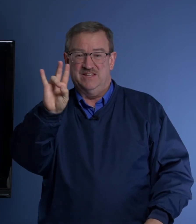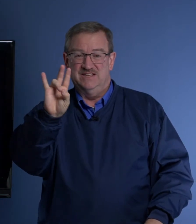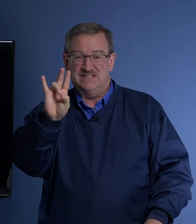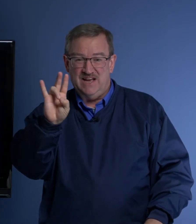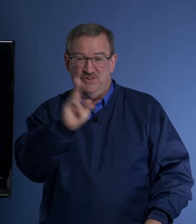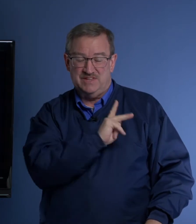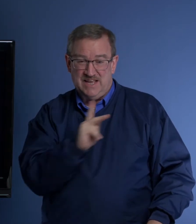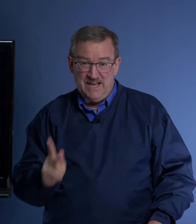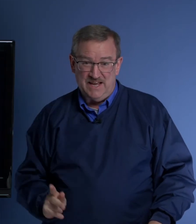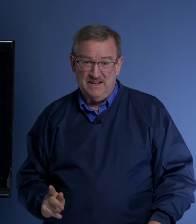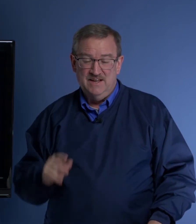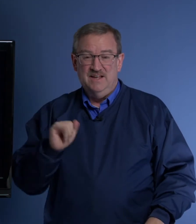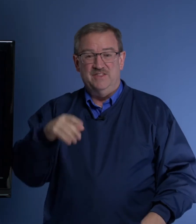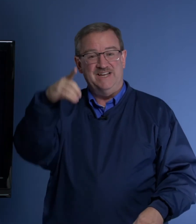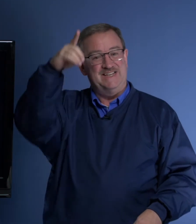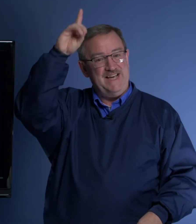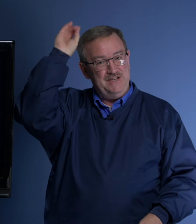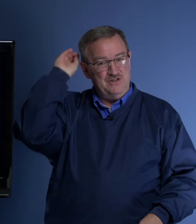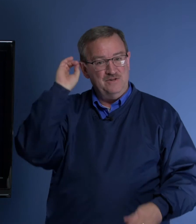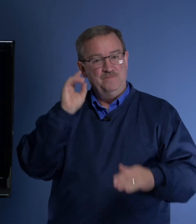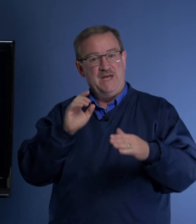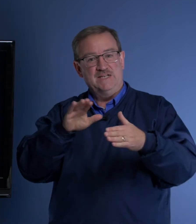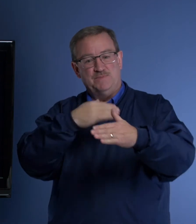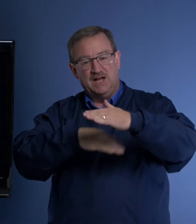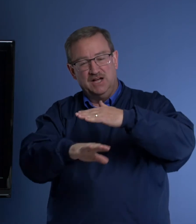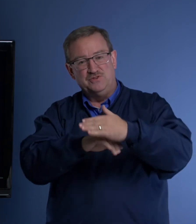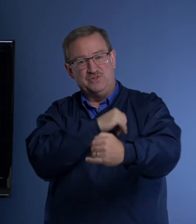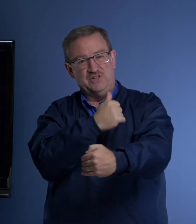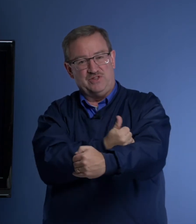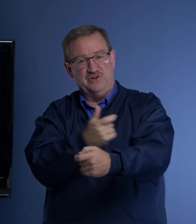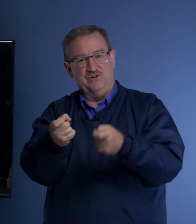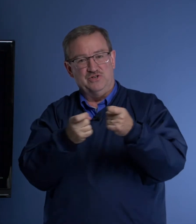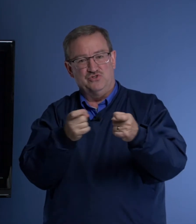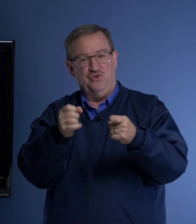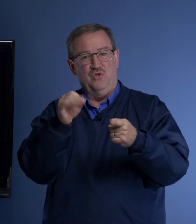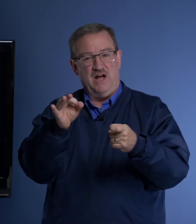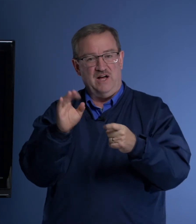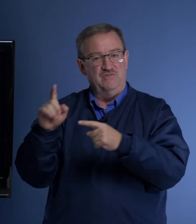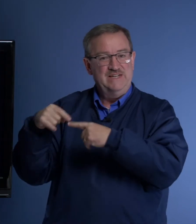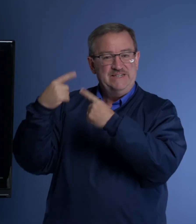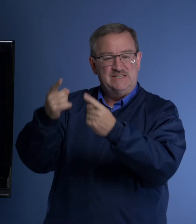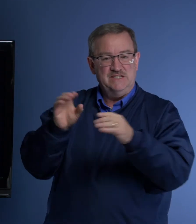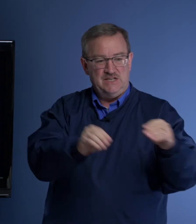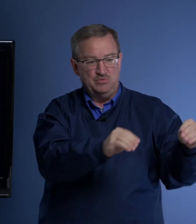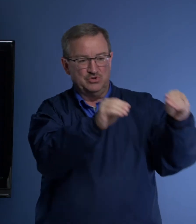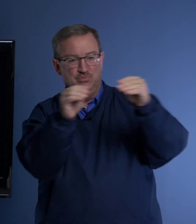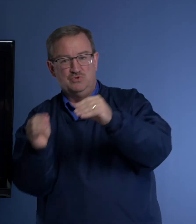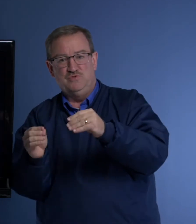king that Daniel has been under the authority or control of since he was moved